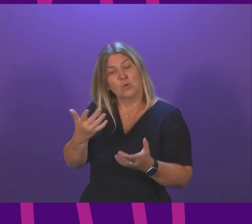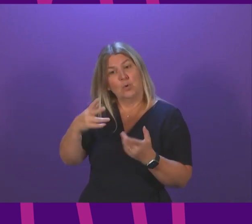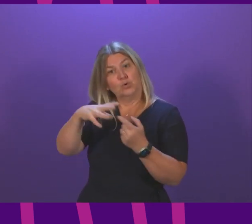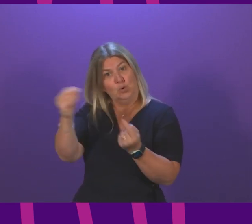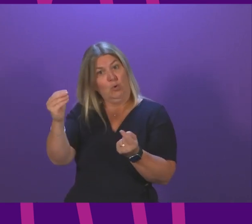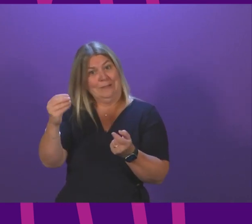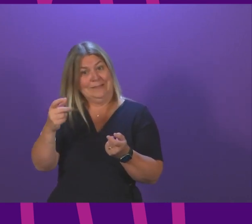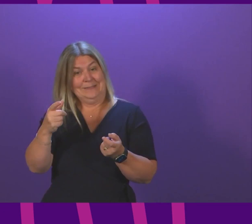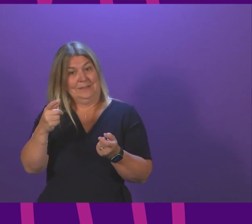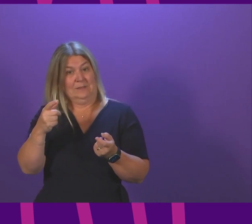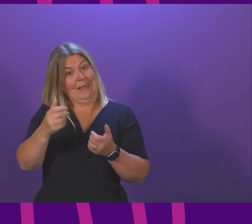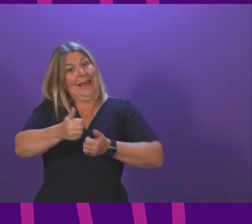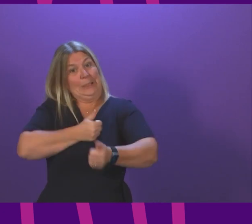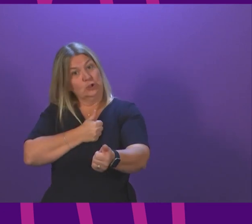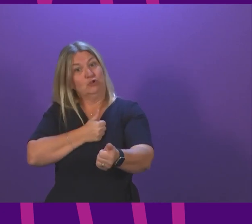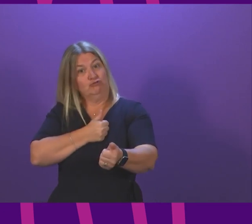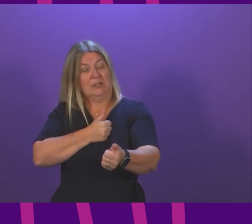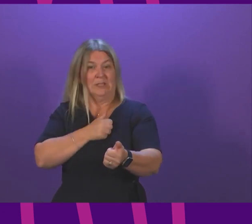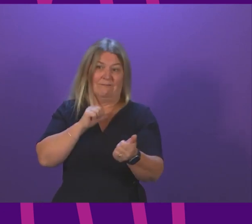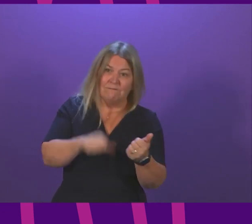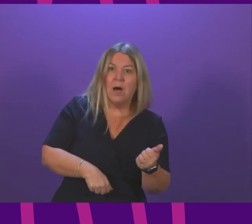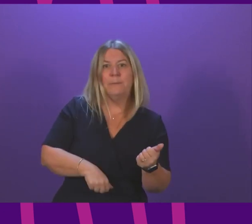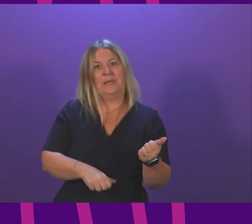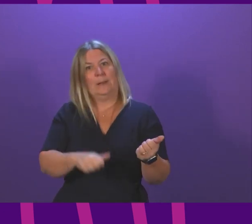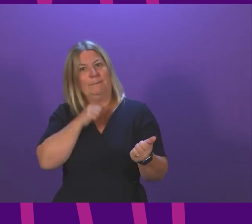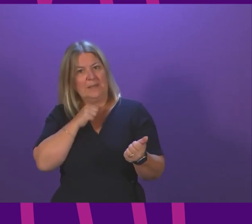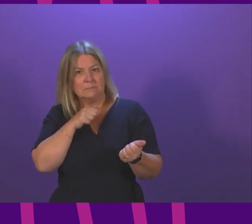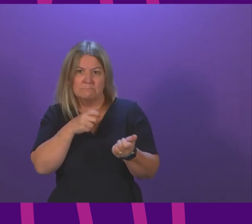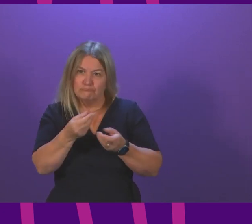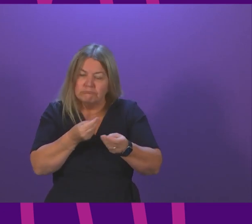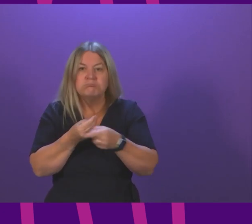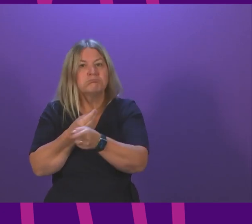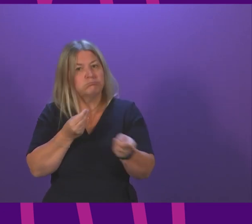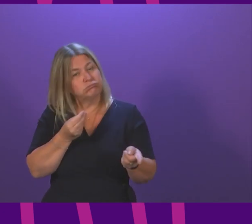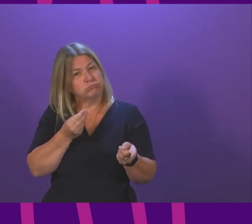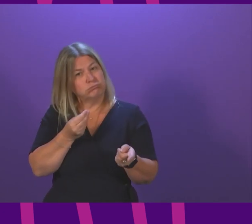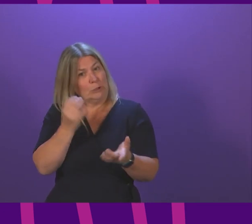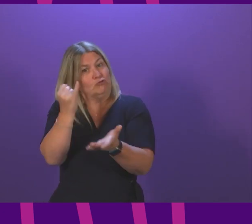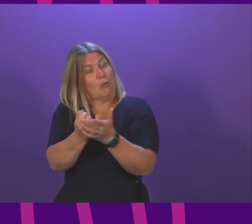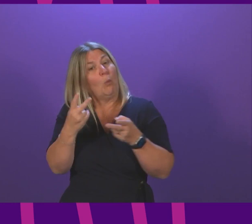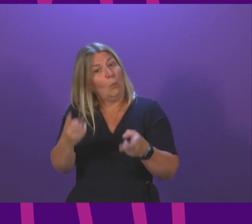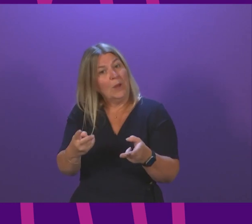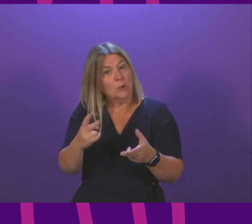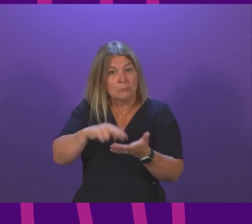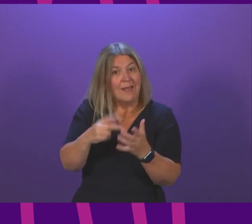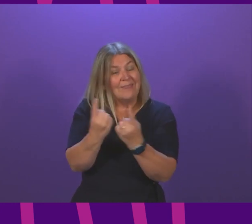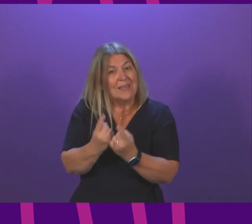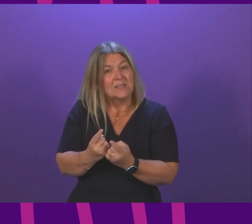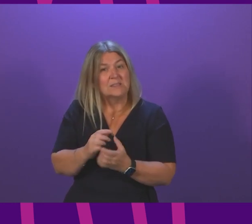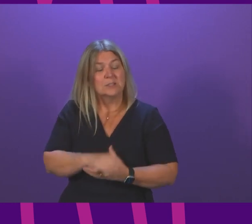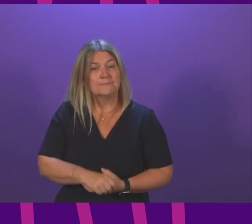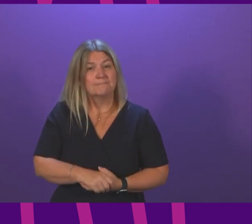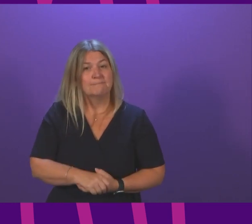disgraceful and that Boris Johnson must apologise and set the record straight first minister Jim Fairley appears to be